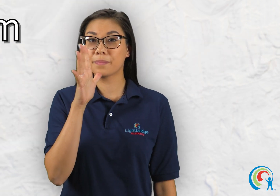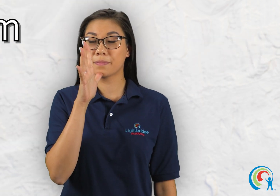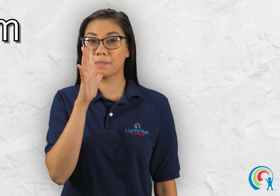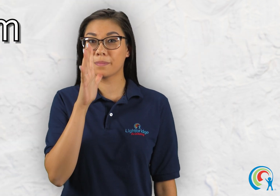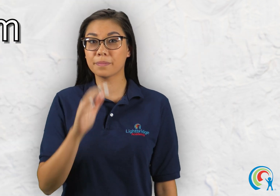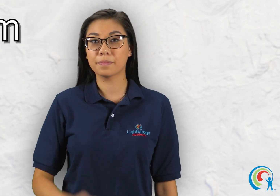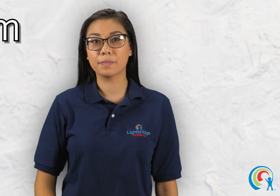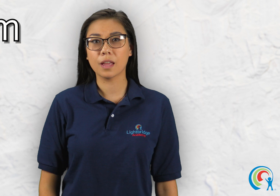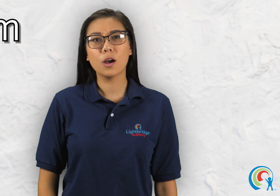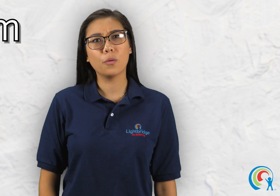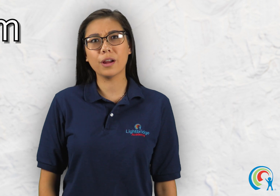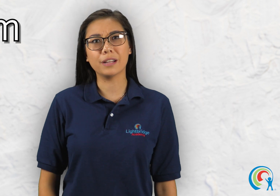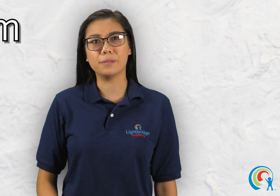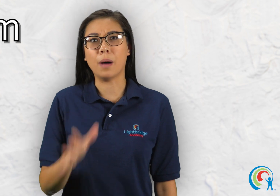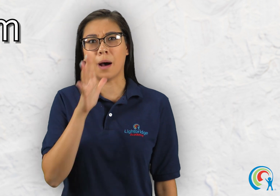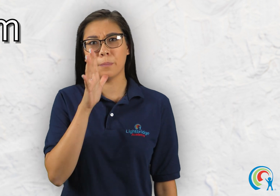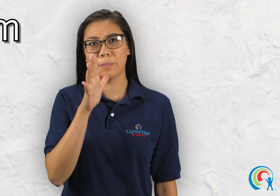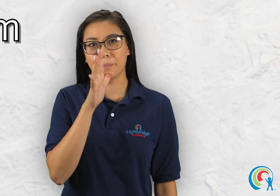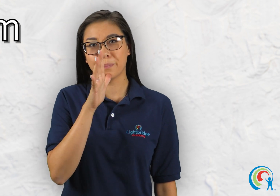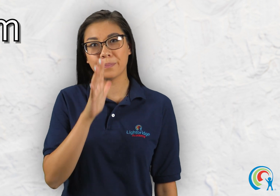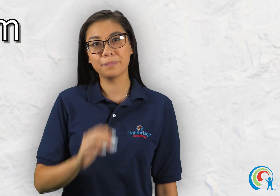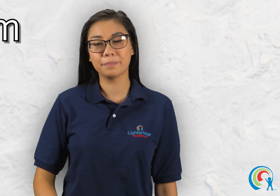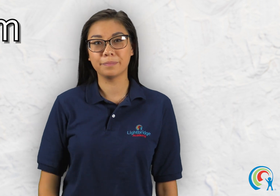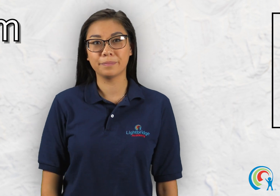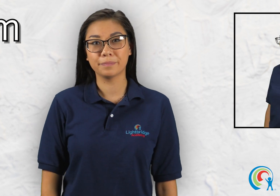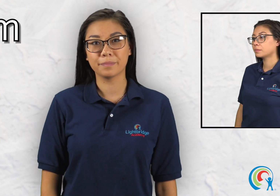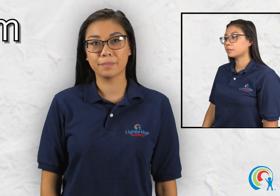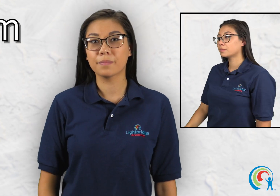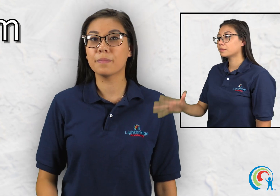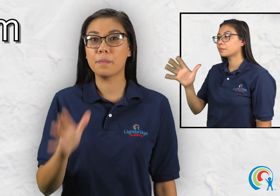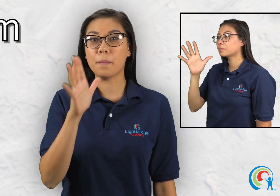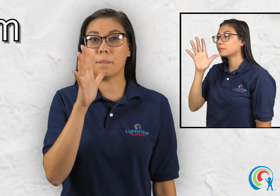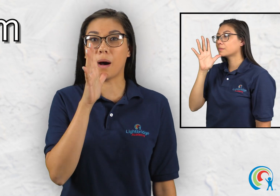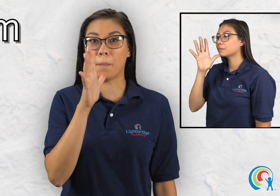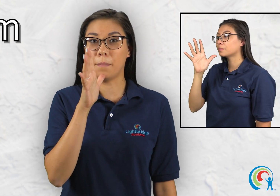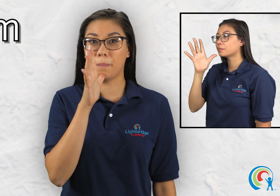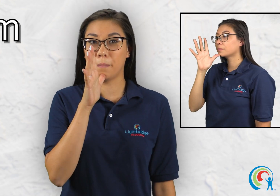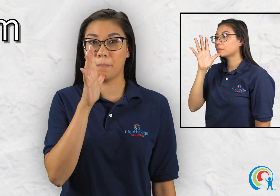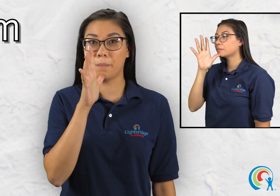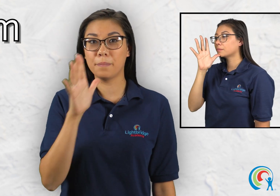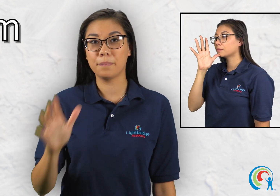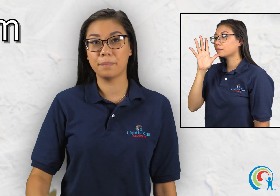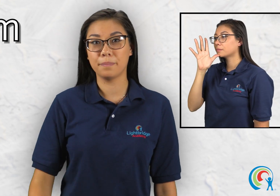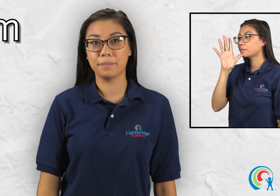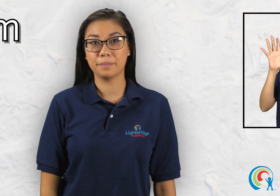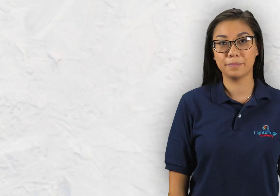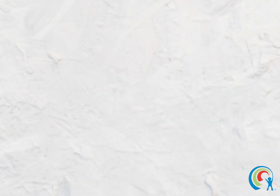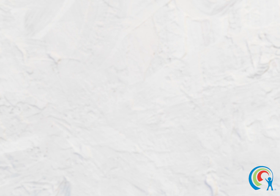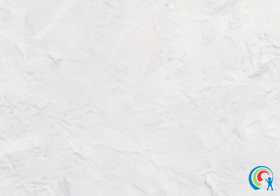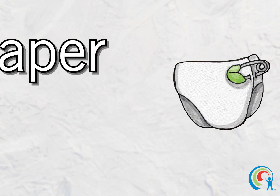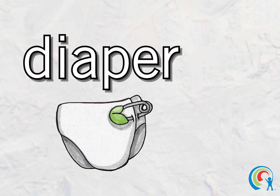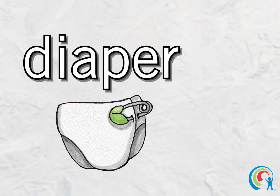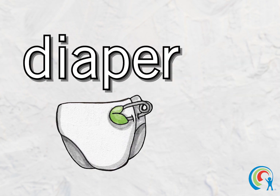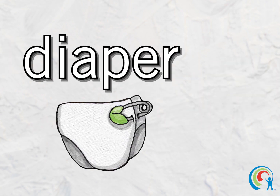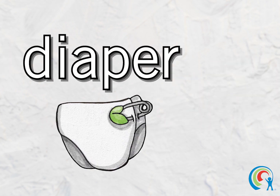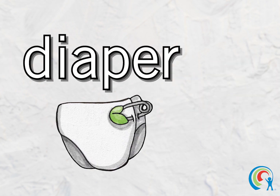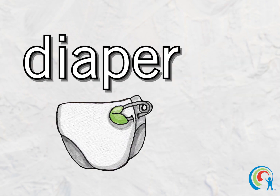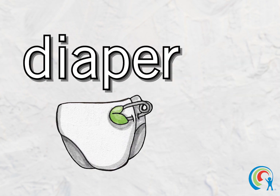where is mom mom diaper